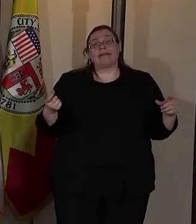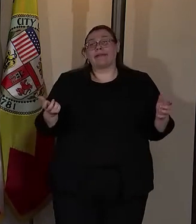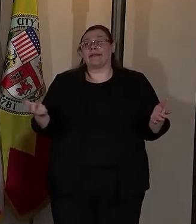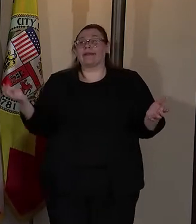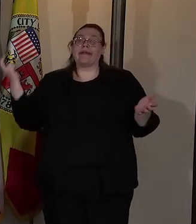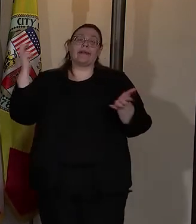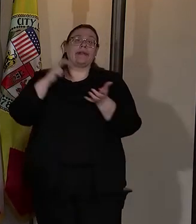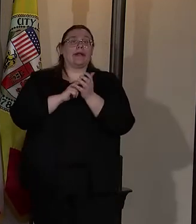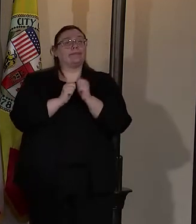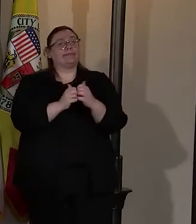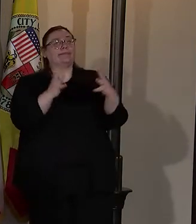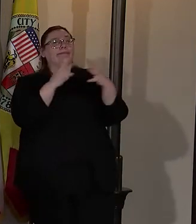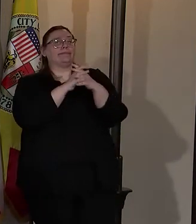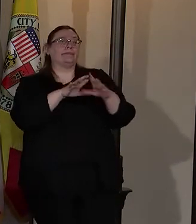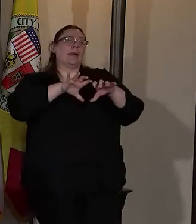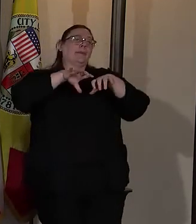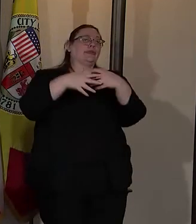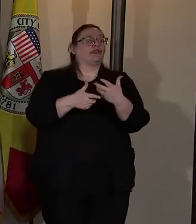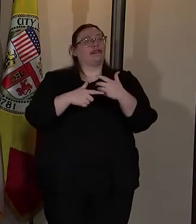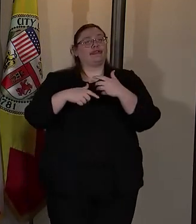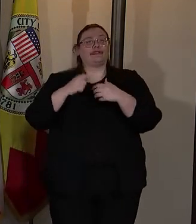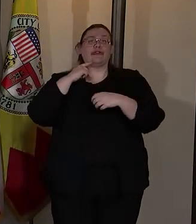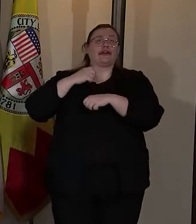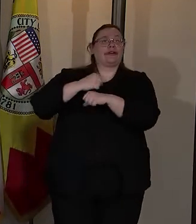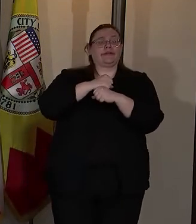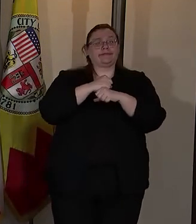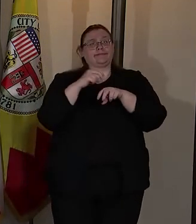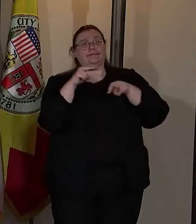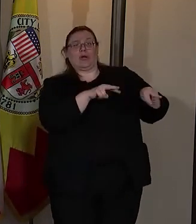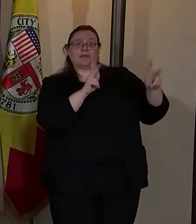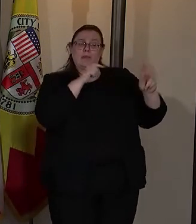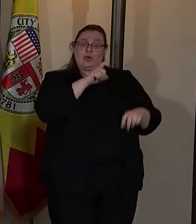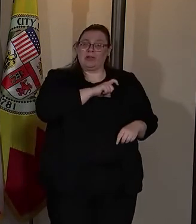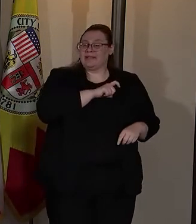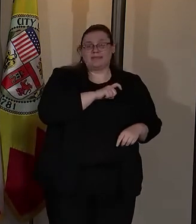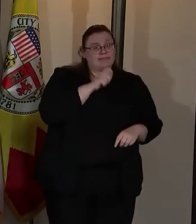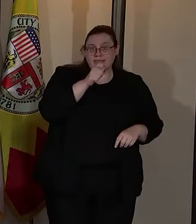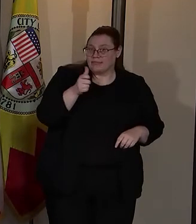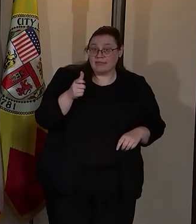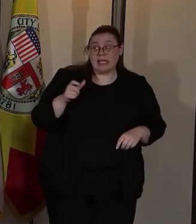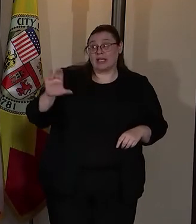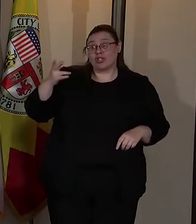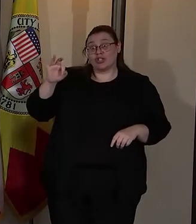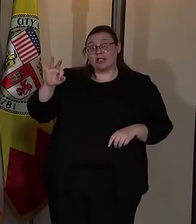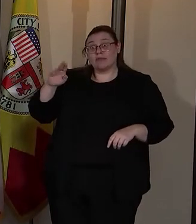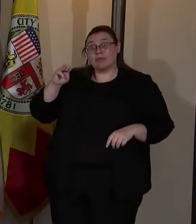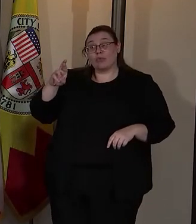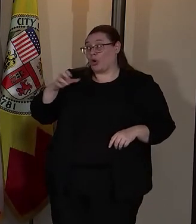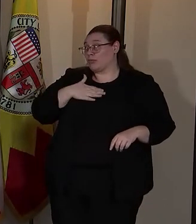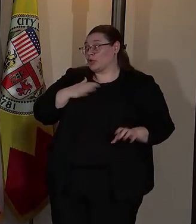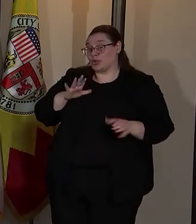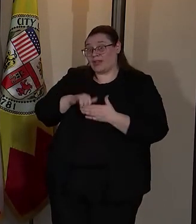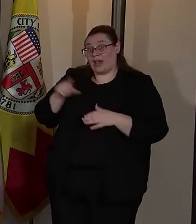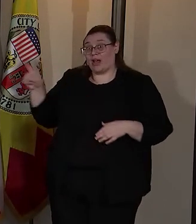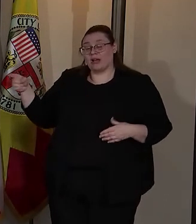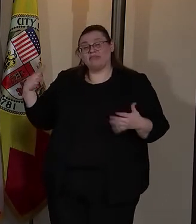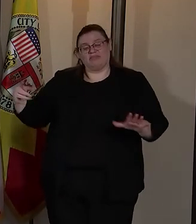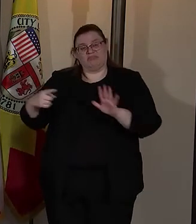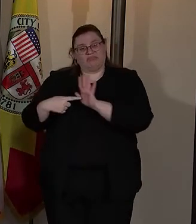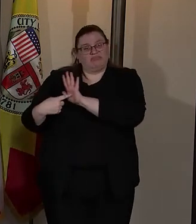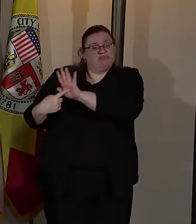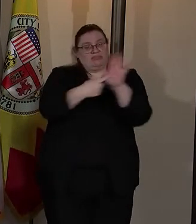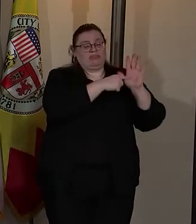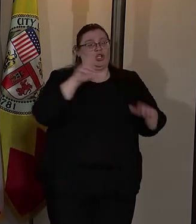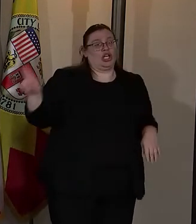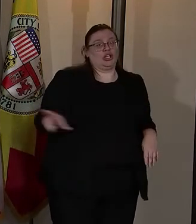stand up a bureau for guardian policing. And for Chief Moore to do this, it sends a message across the